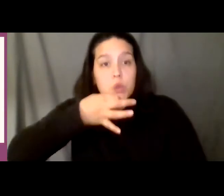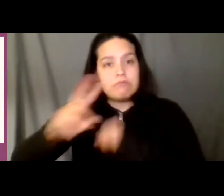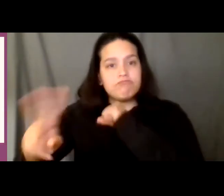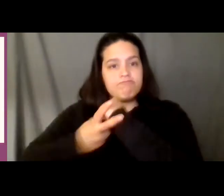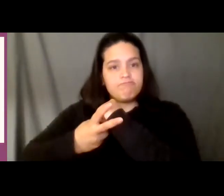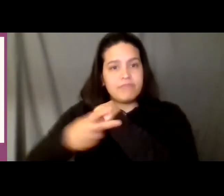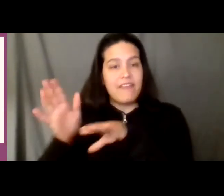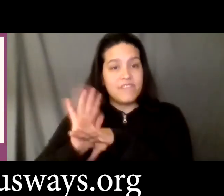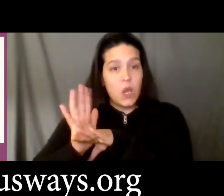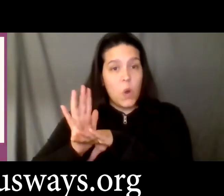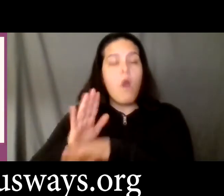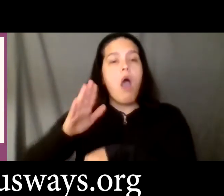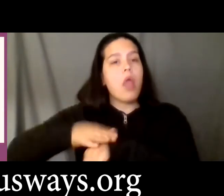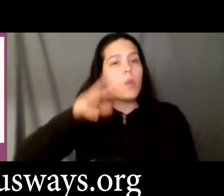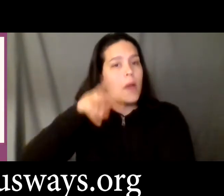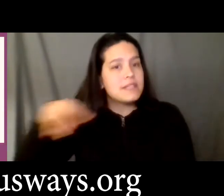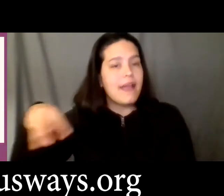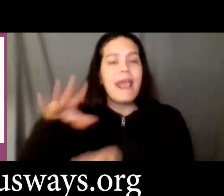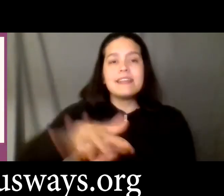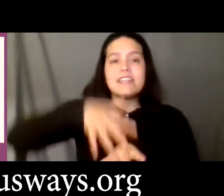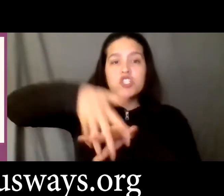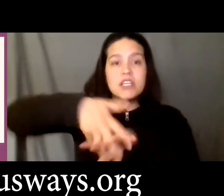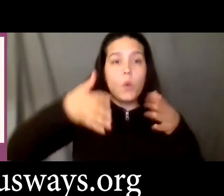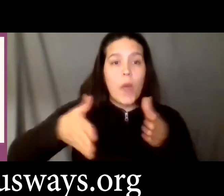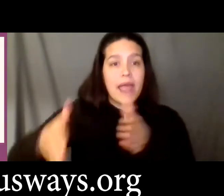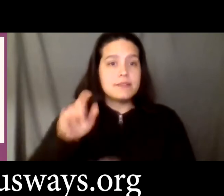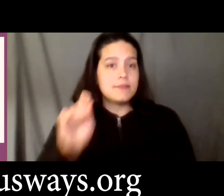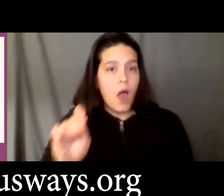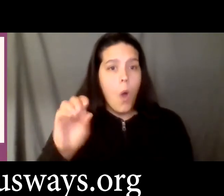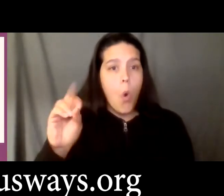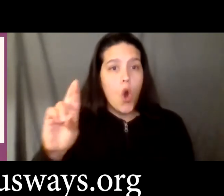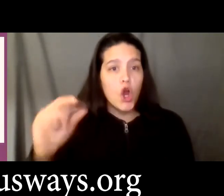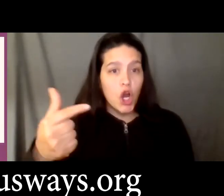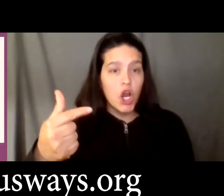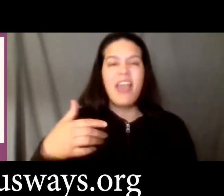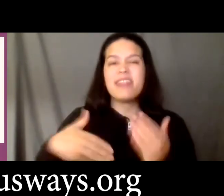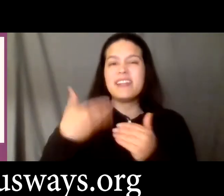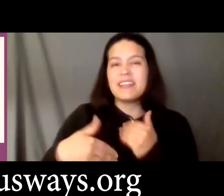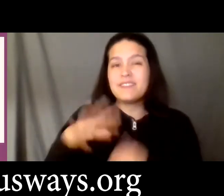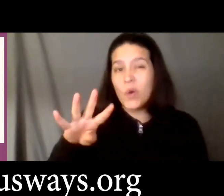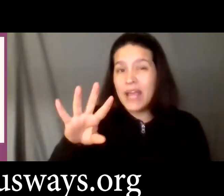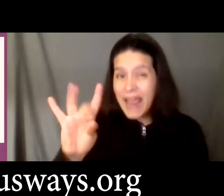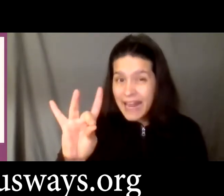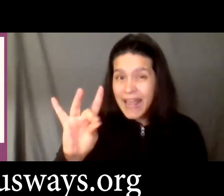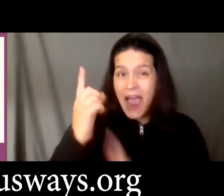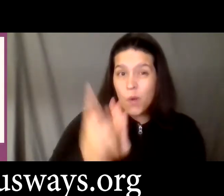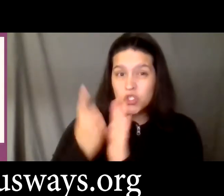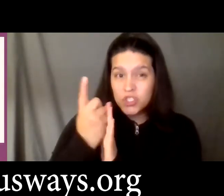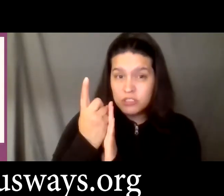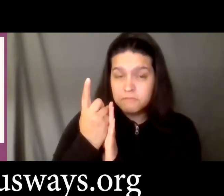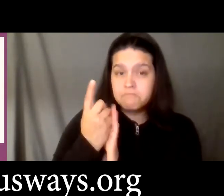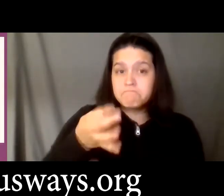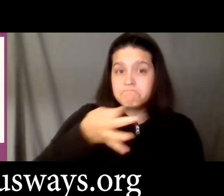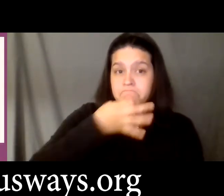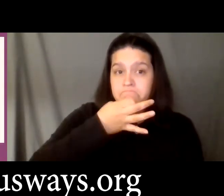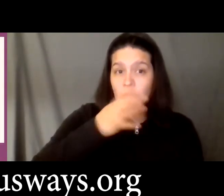our website indigenousways.org in the next 48 hours uh you can if if you wanted